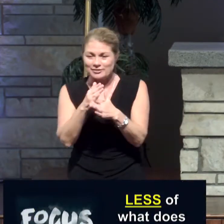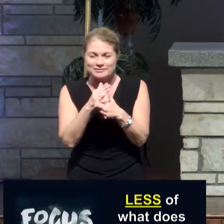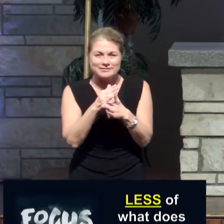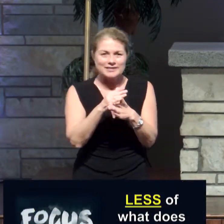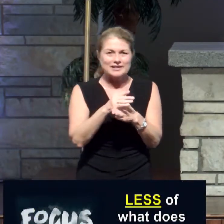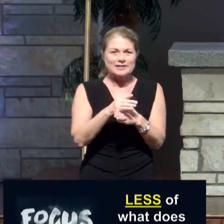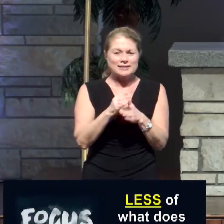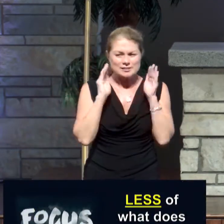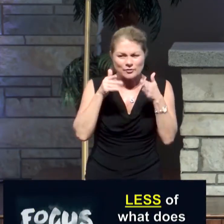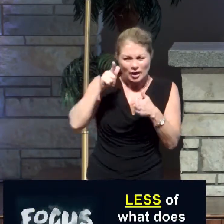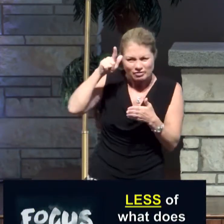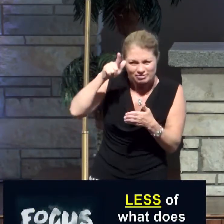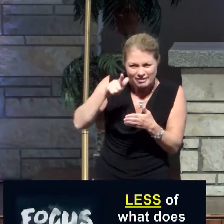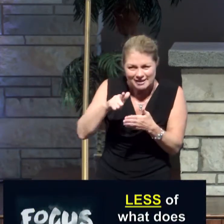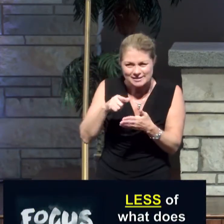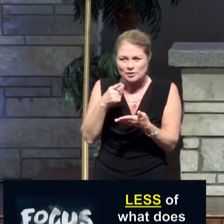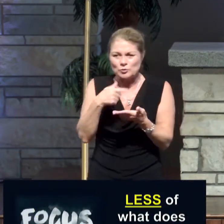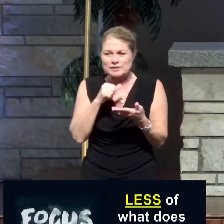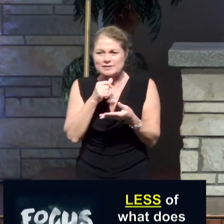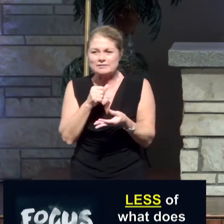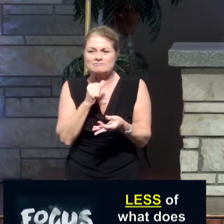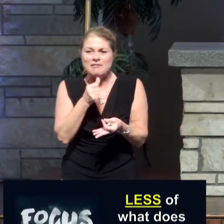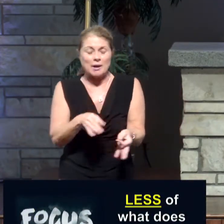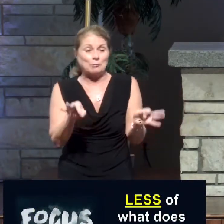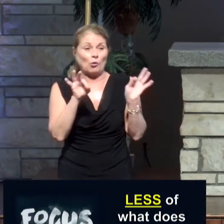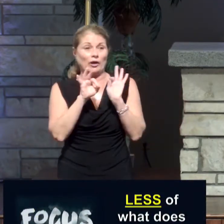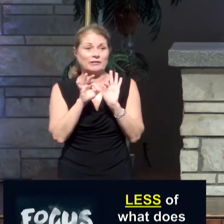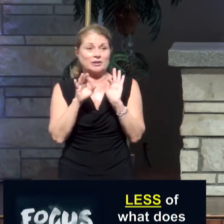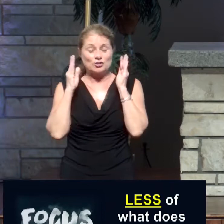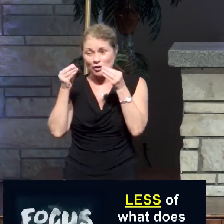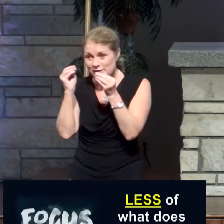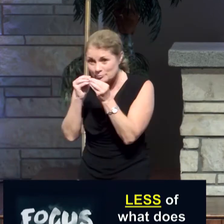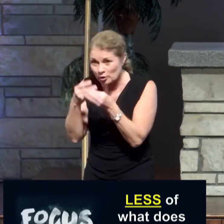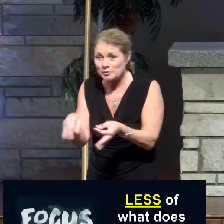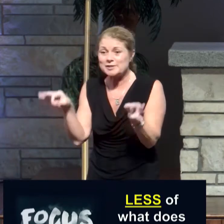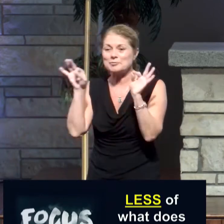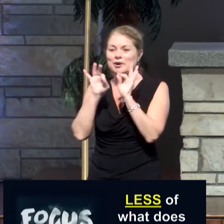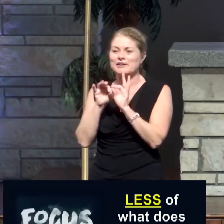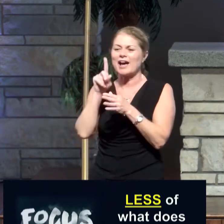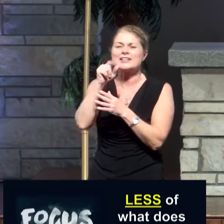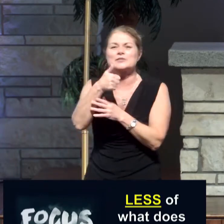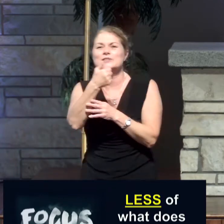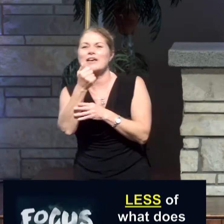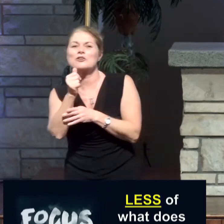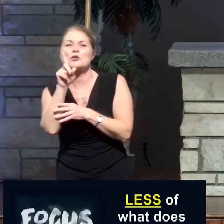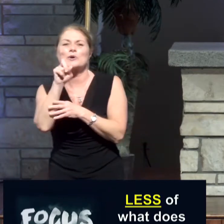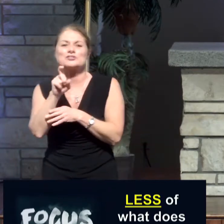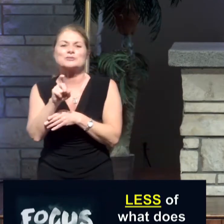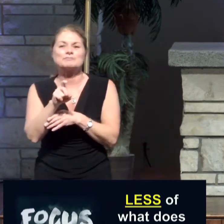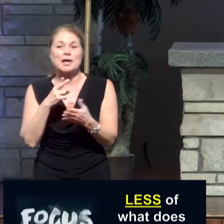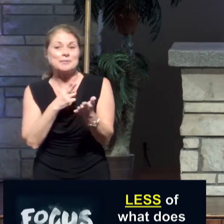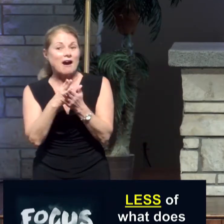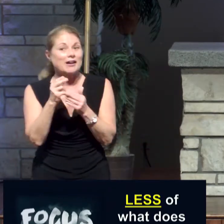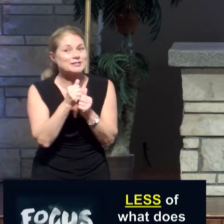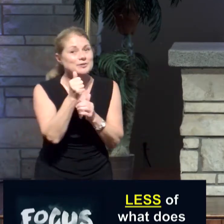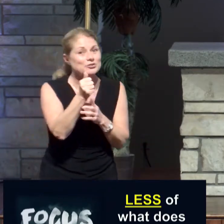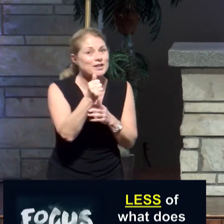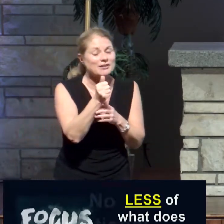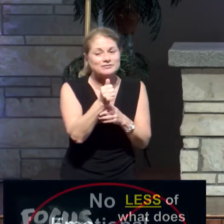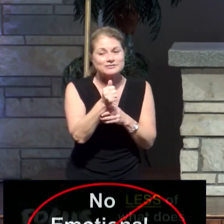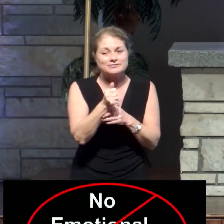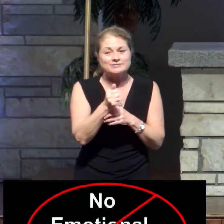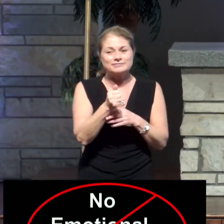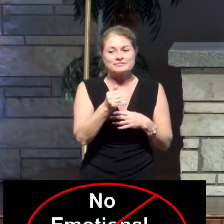what does not matter and more on what does. Let me ask you another quick question here. Okay, be honest with yourself. Because when I think back,